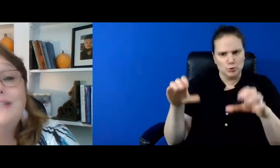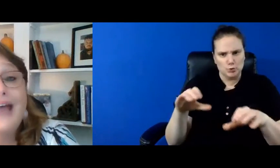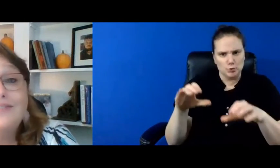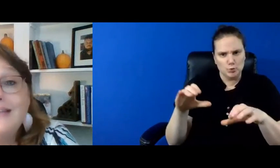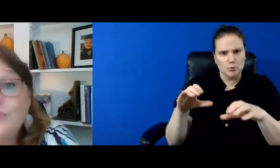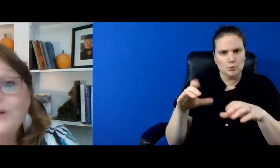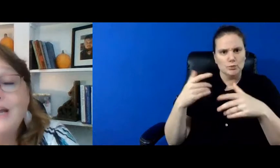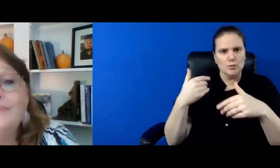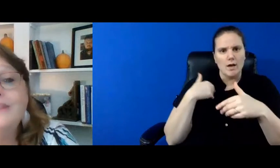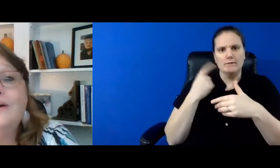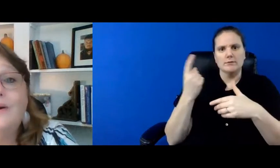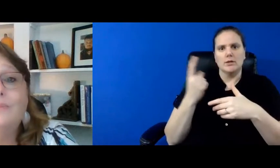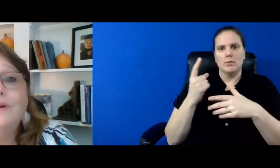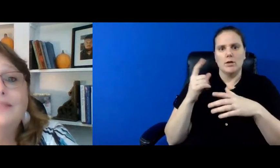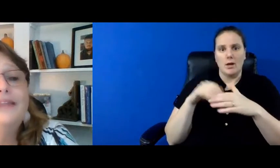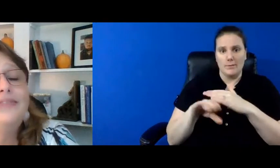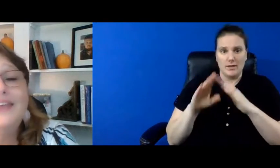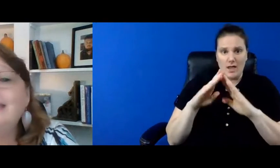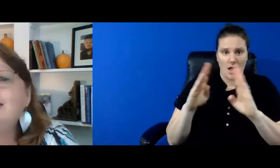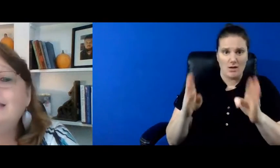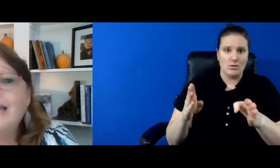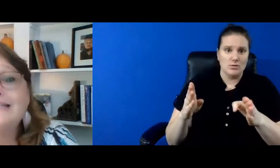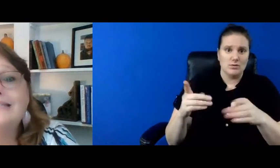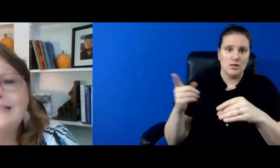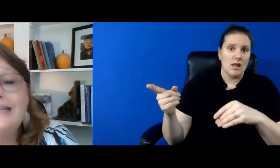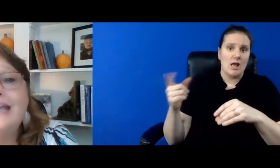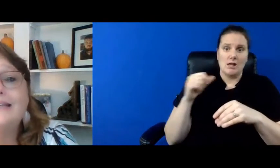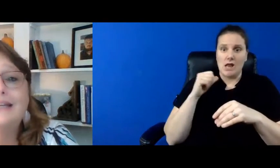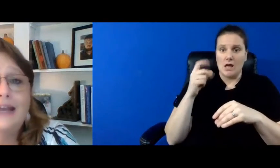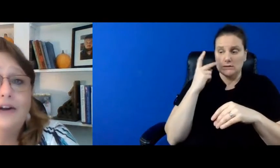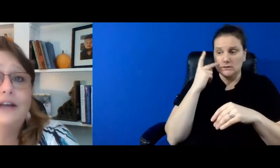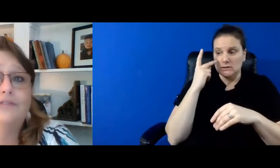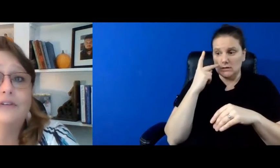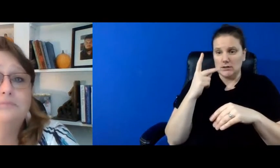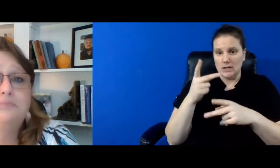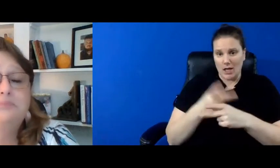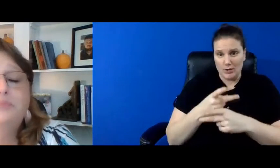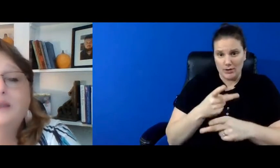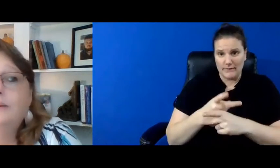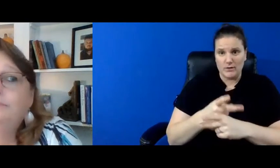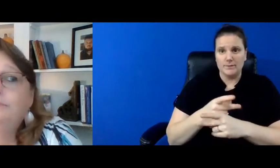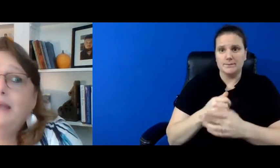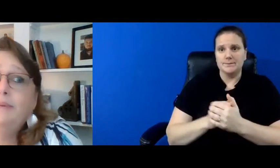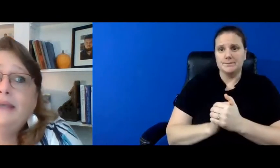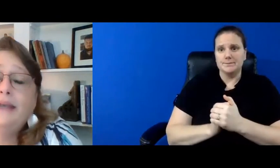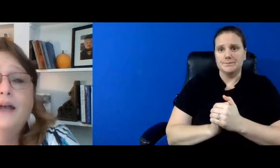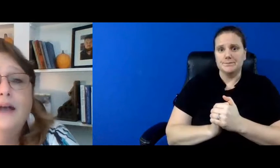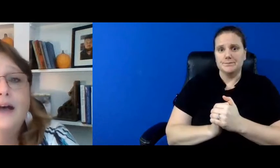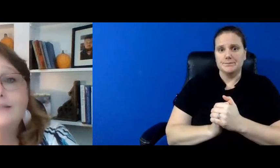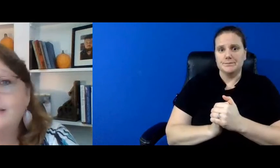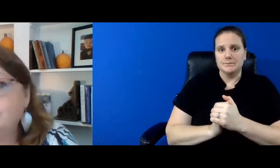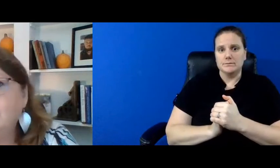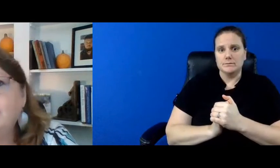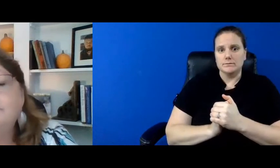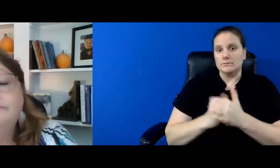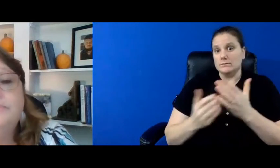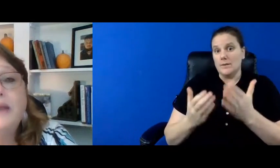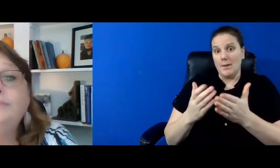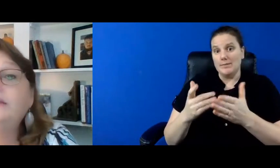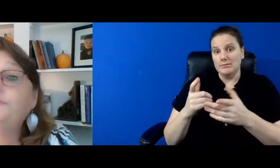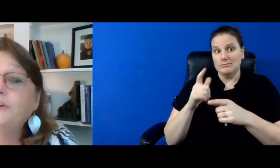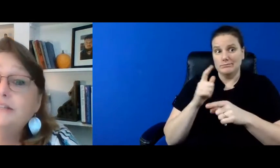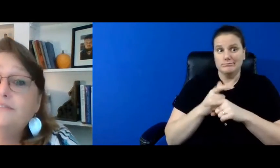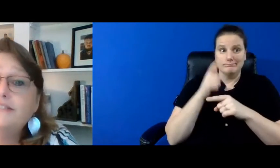was have someone come in the home that they did not see as a caregiver maybe a sibling